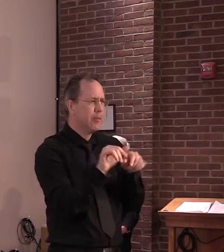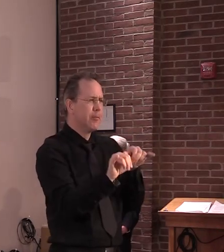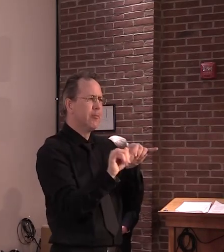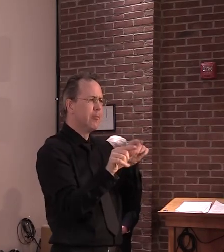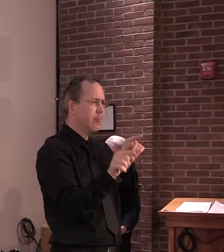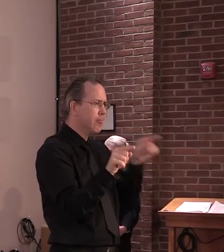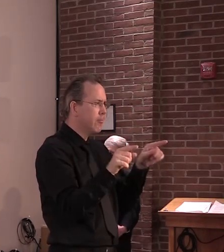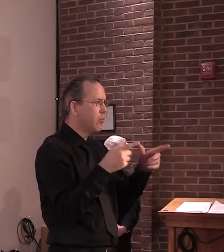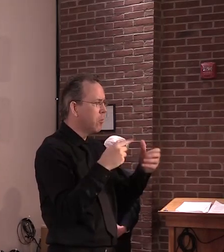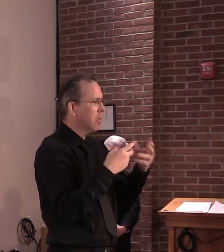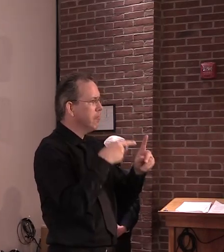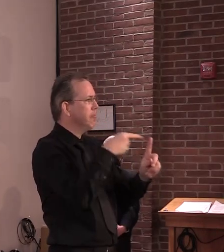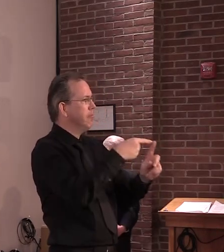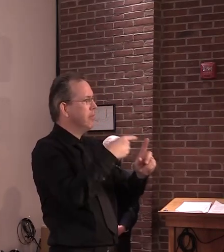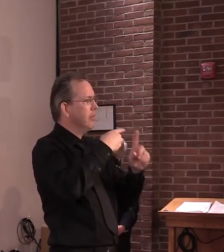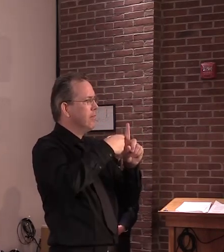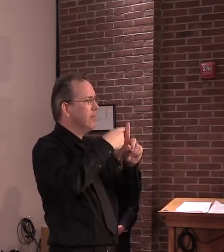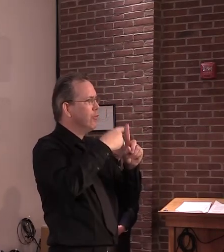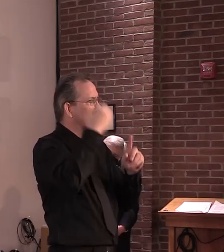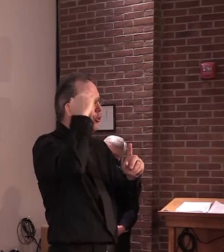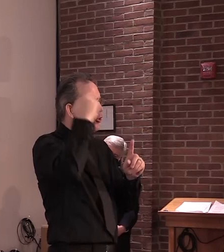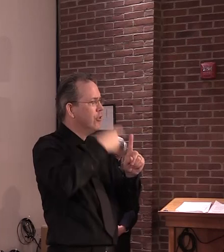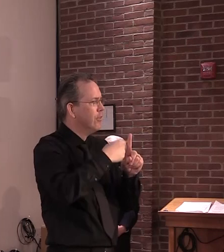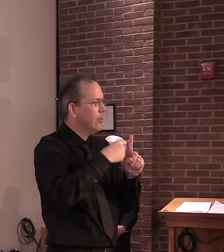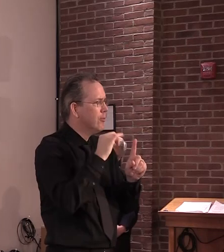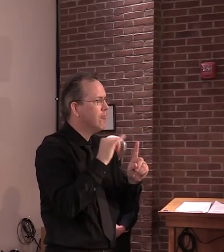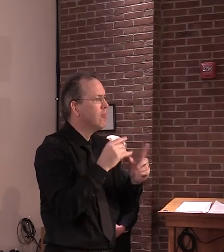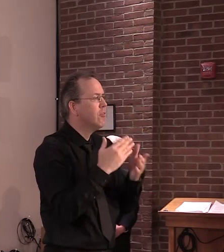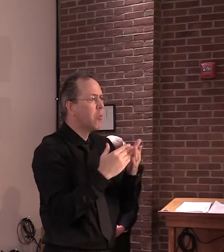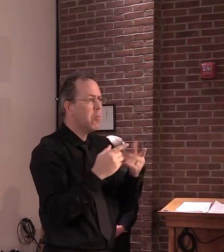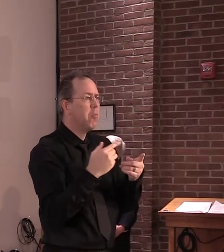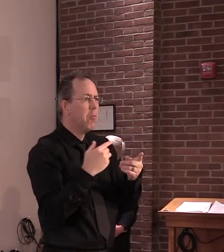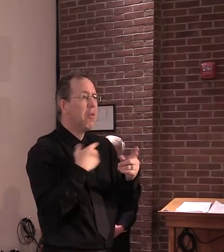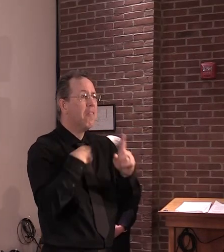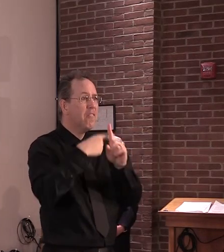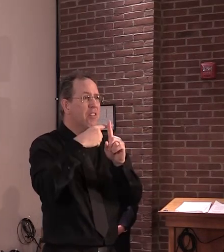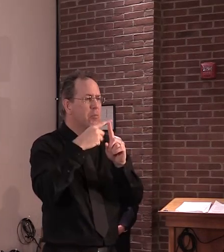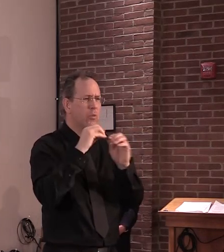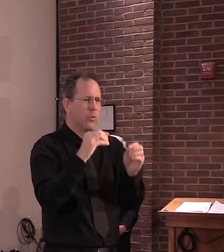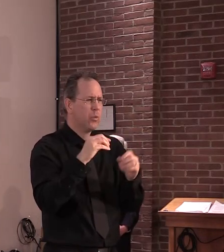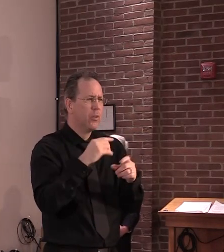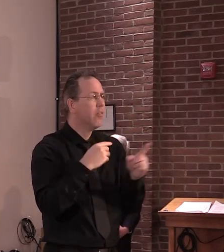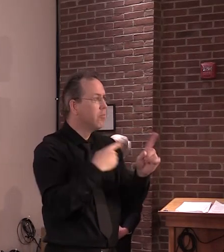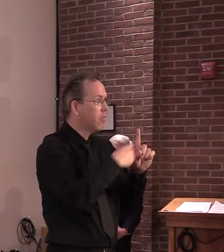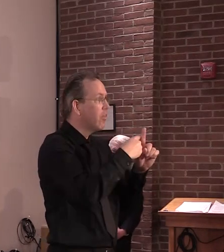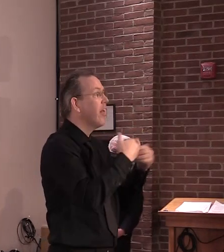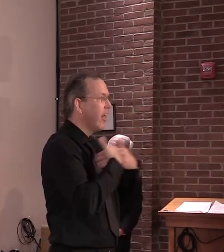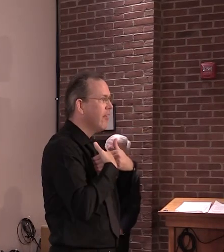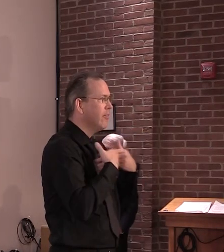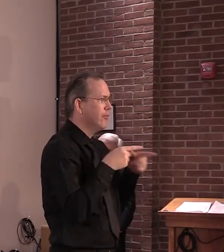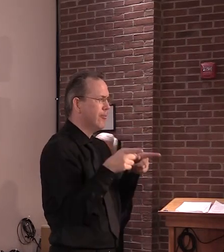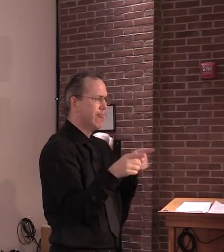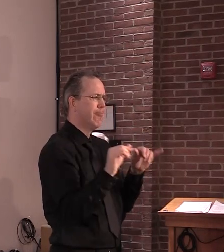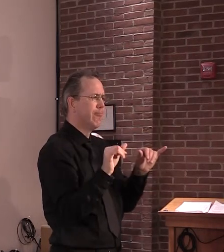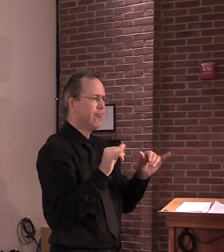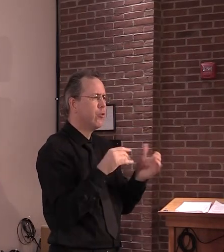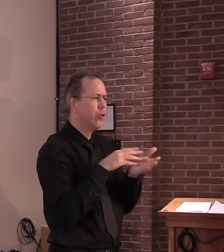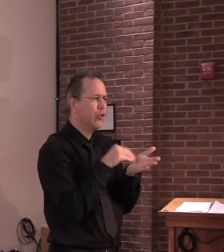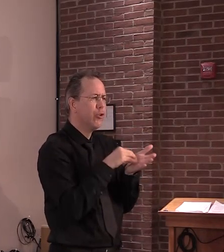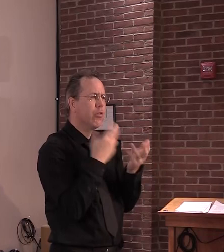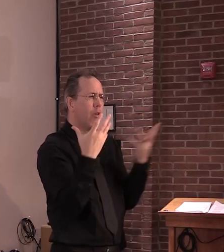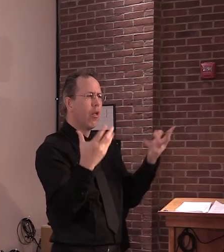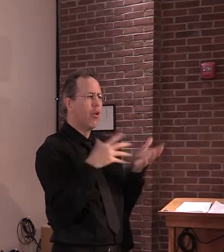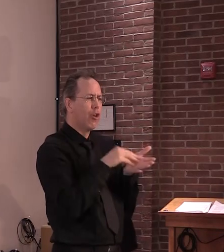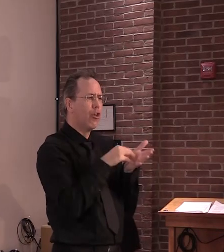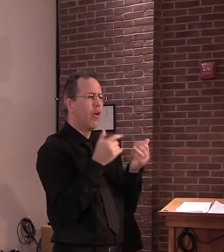symptoms of COVID that are ongoing. So, we've learned a lot about the symptom presentation. We've